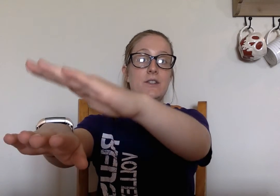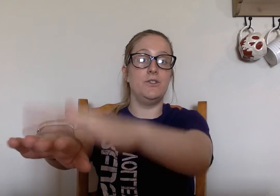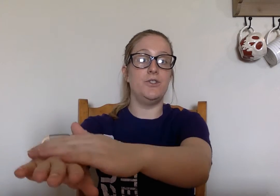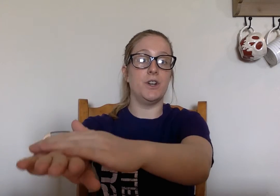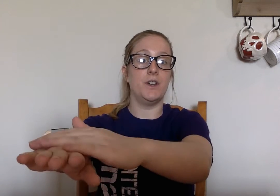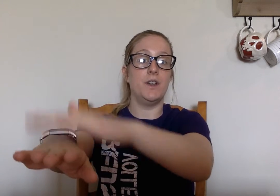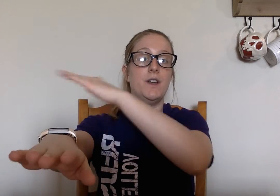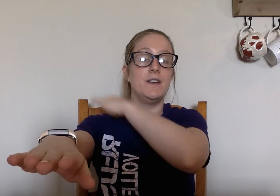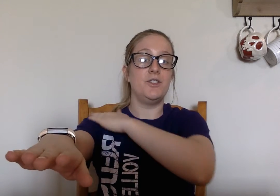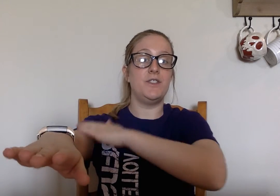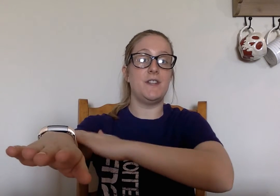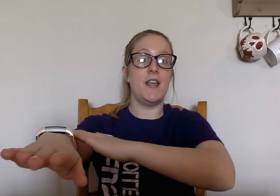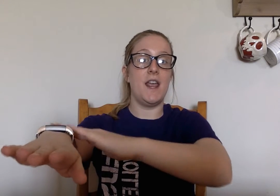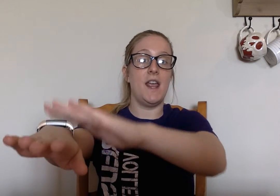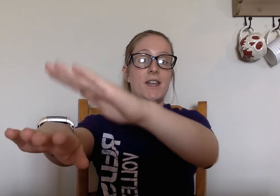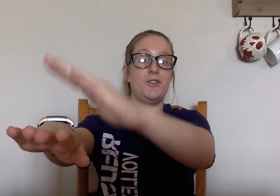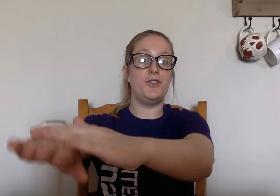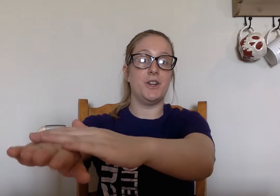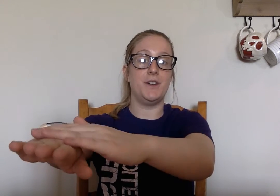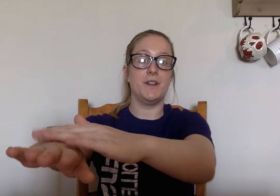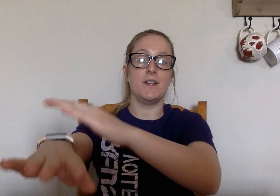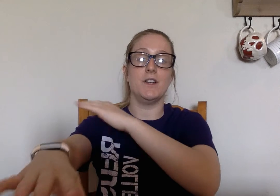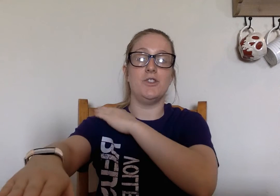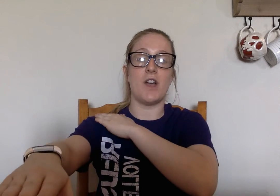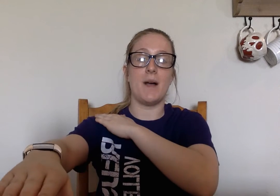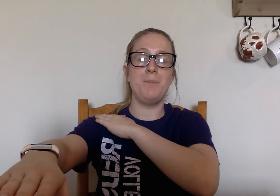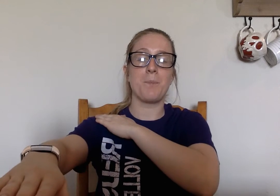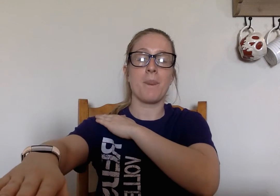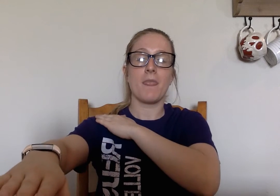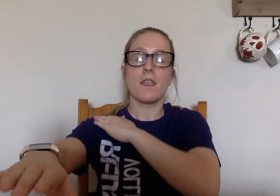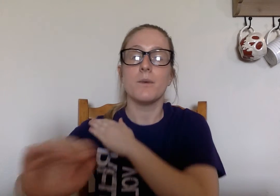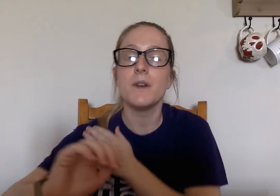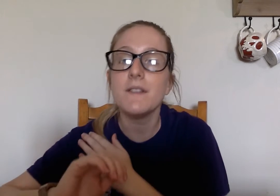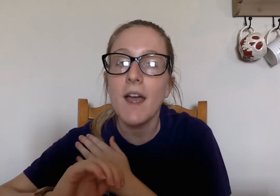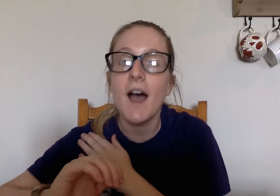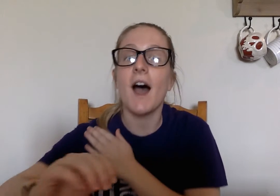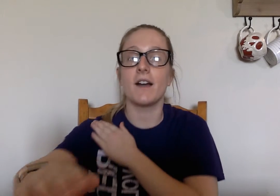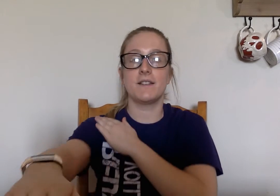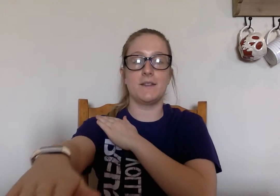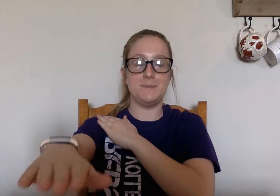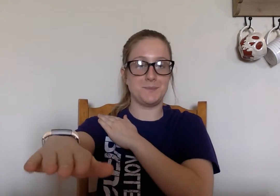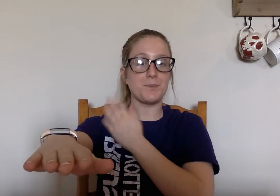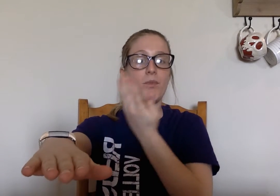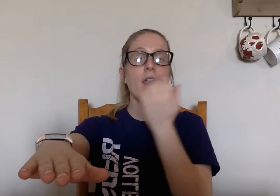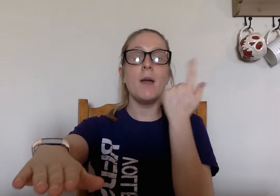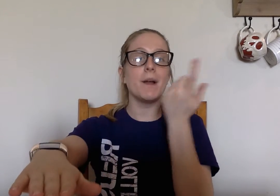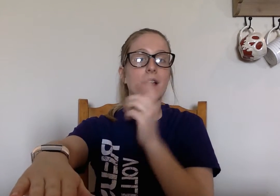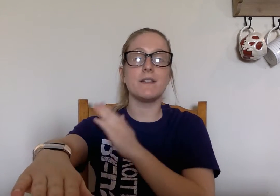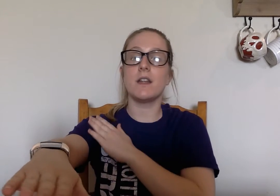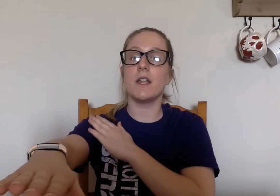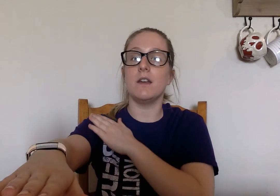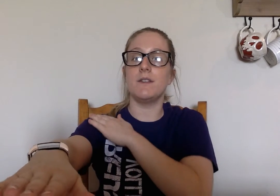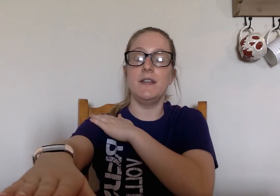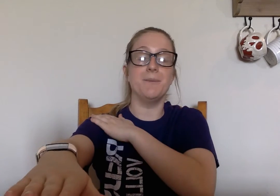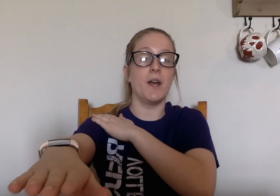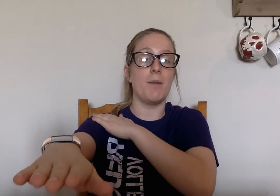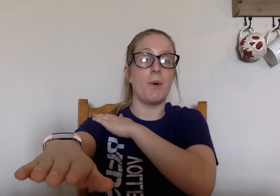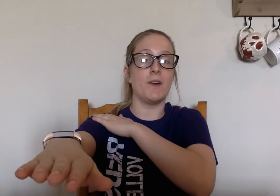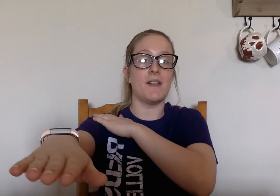stage good job what is that ox and my glasses on i can't see ready ready my word is